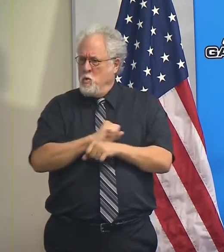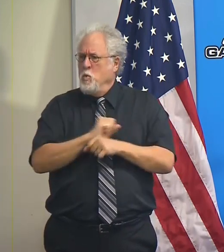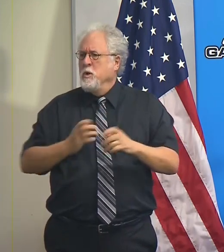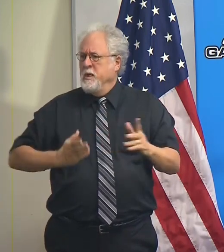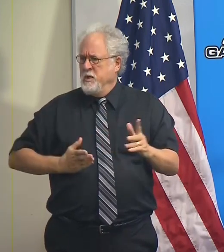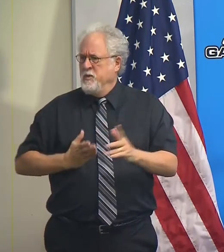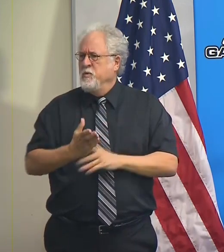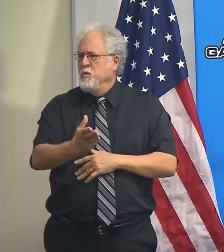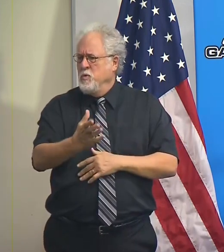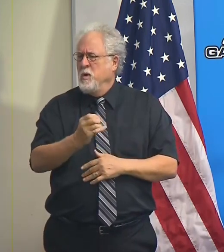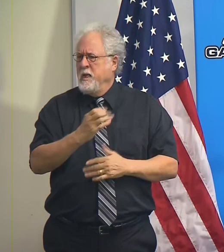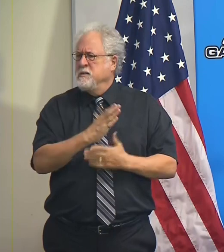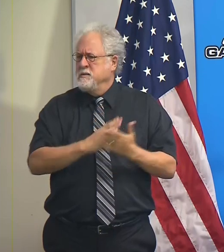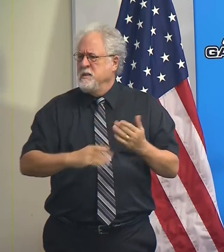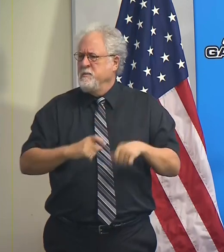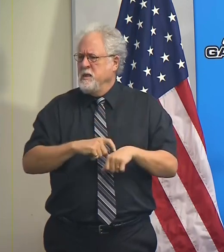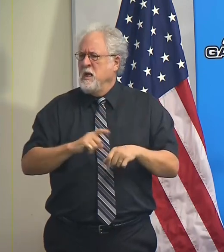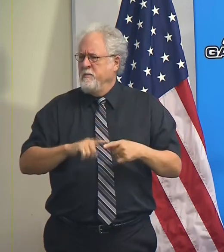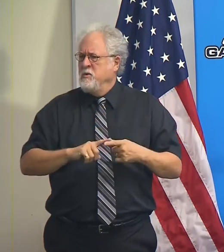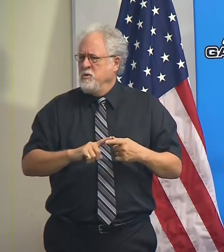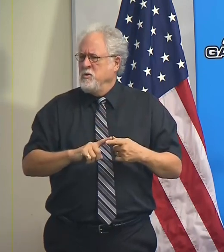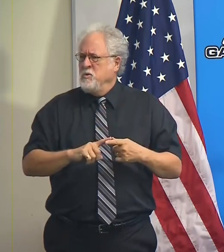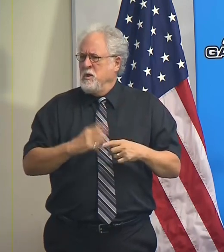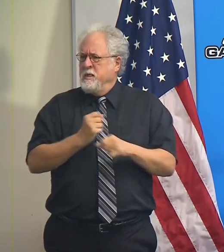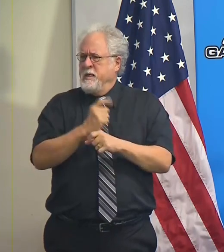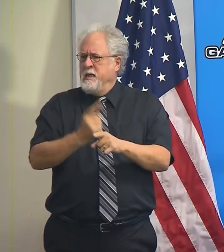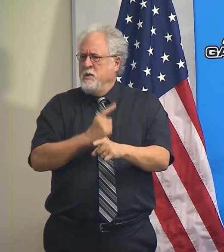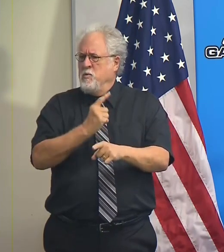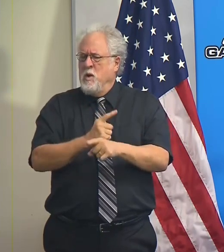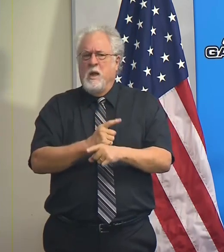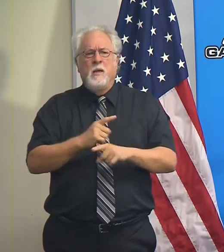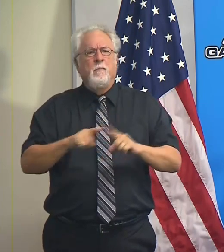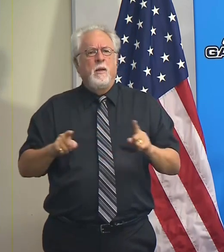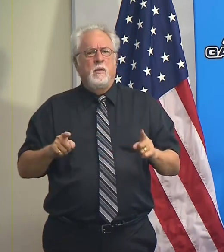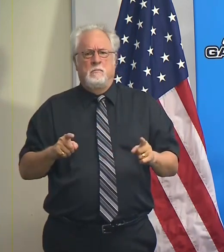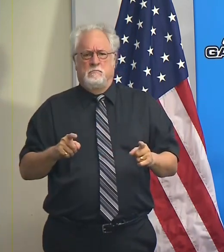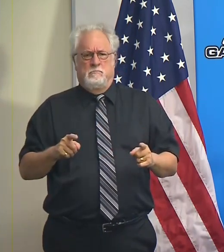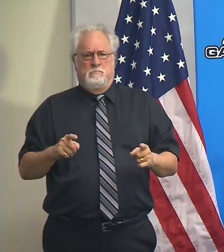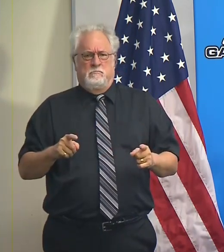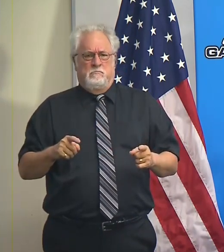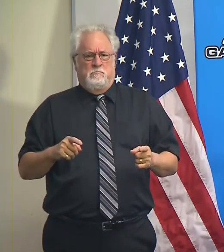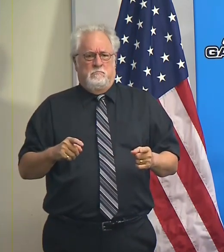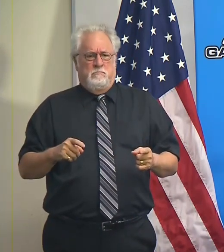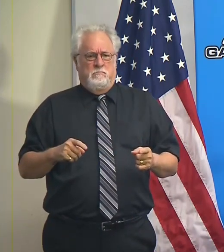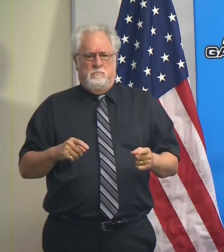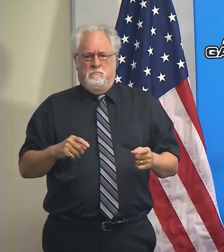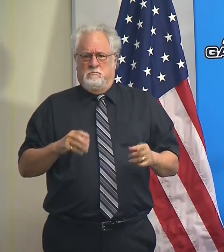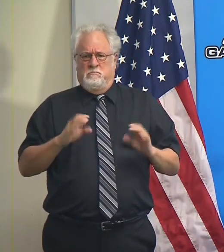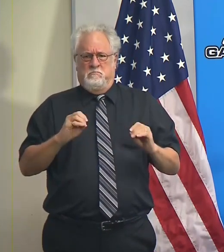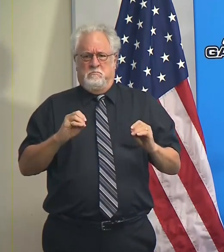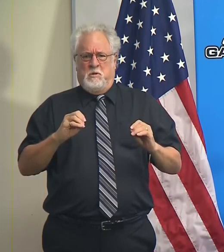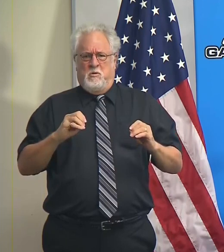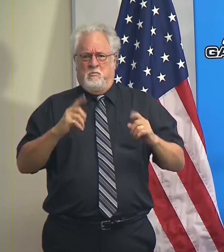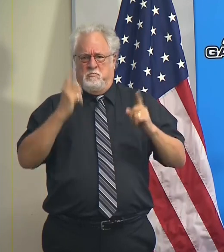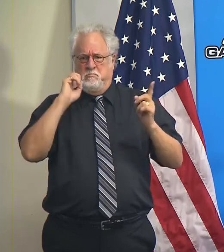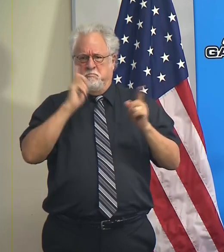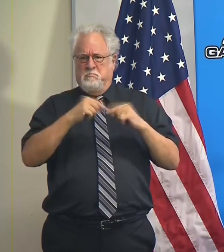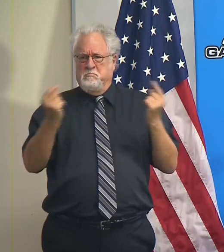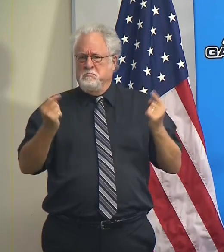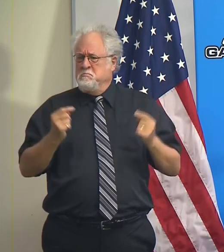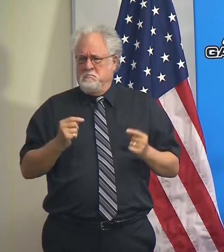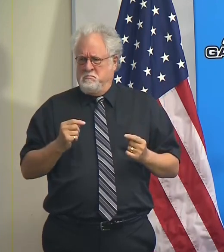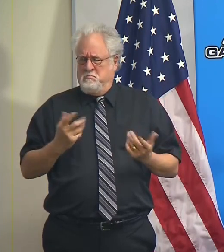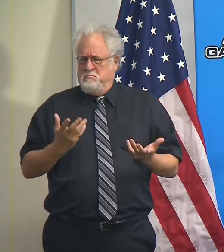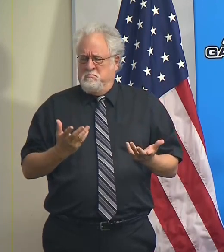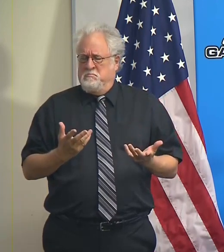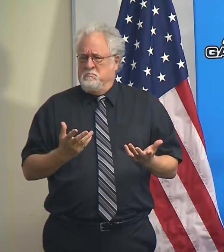and and there's there's some time to to get that exactly right. But I don't know that there's that there's a difference of opinion. I